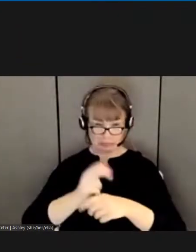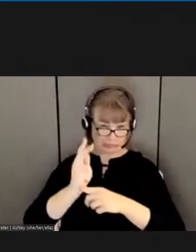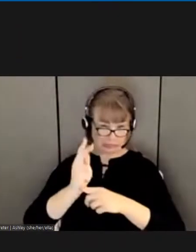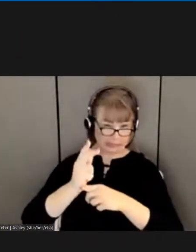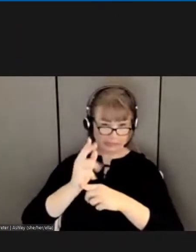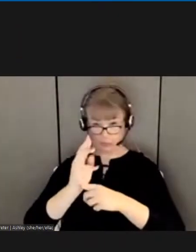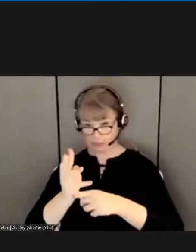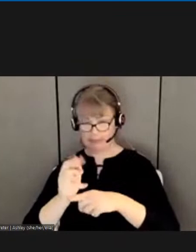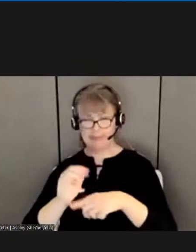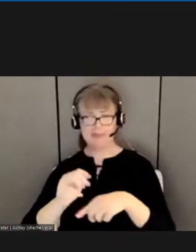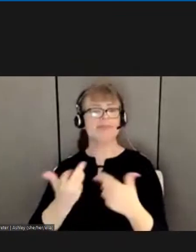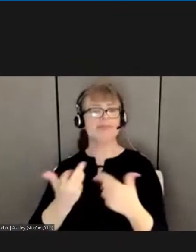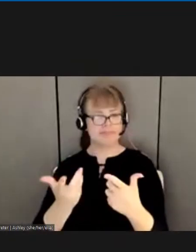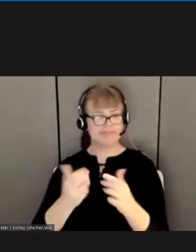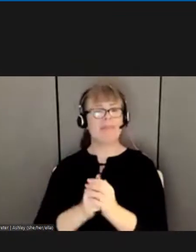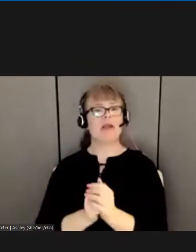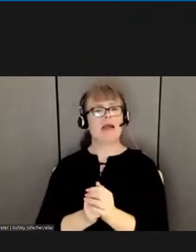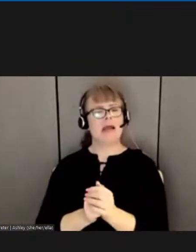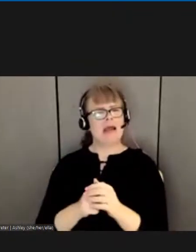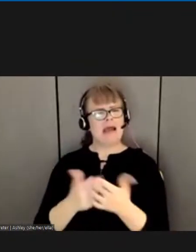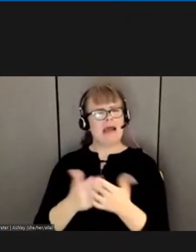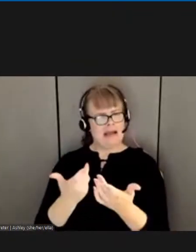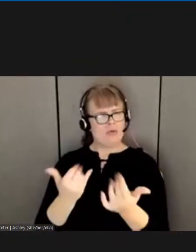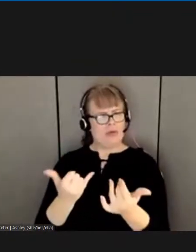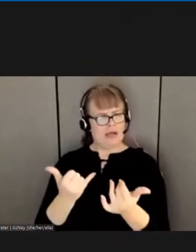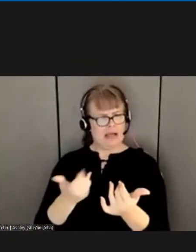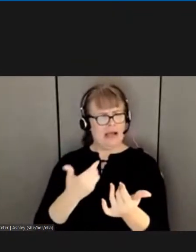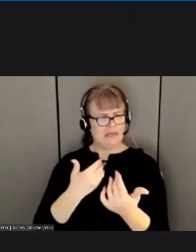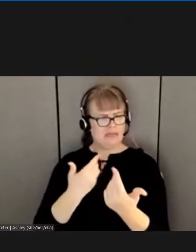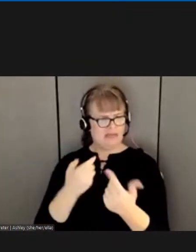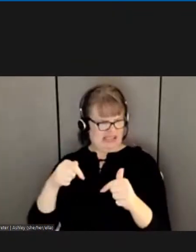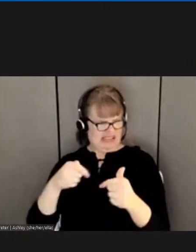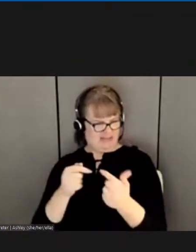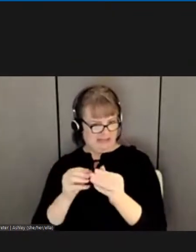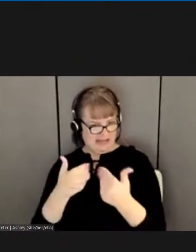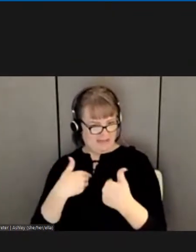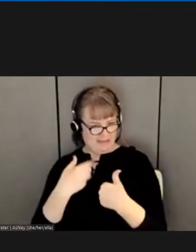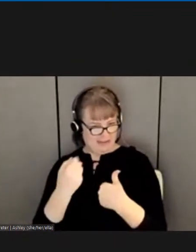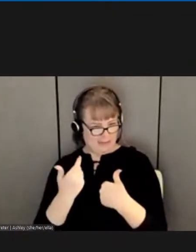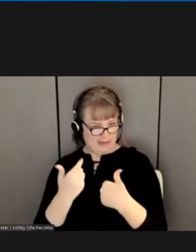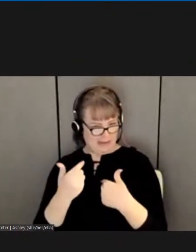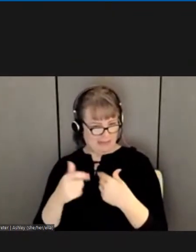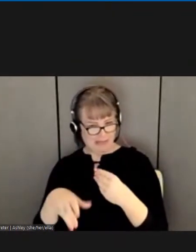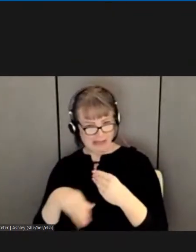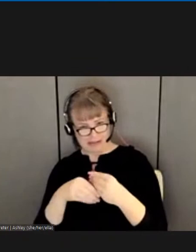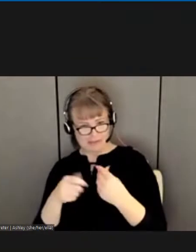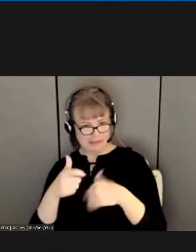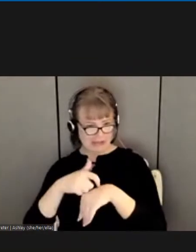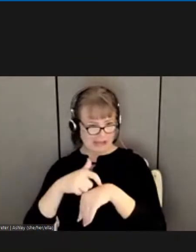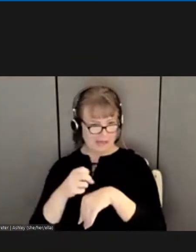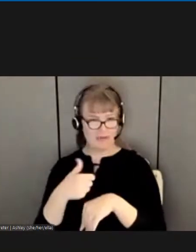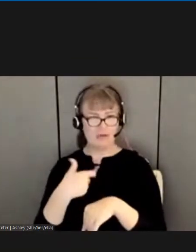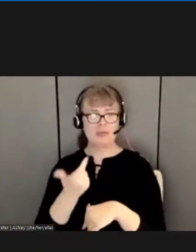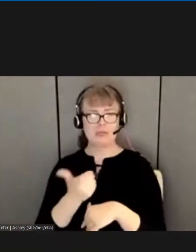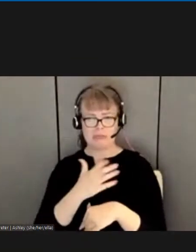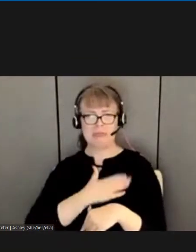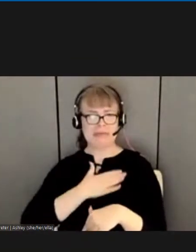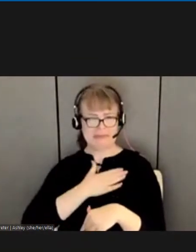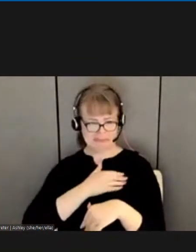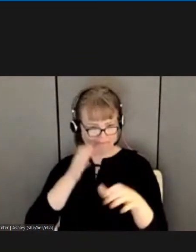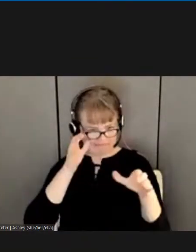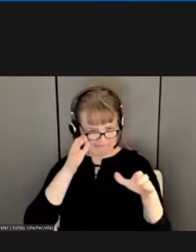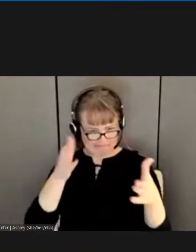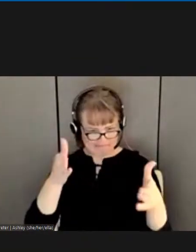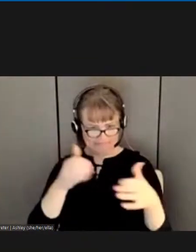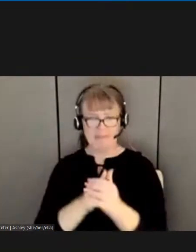i hope people will indulge me just for a moment uh anybody that know me i'm passionate about this and here's some